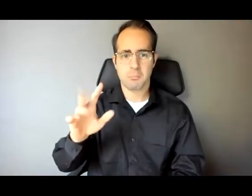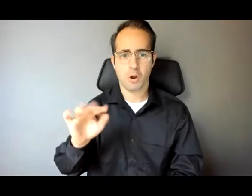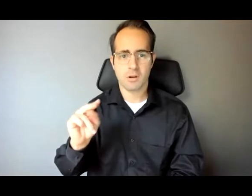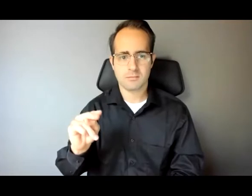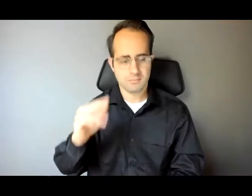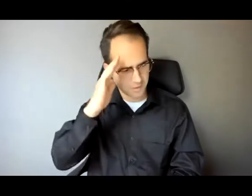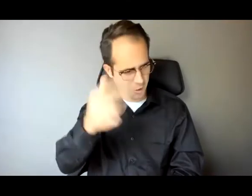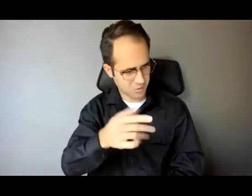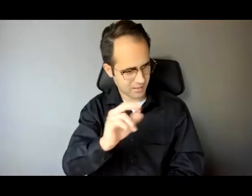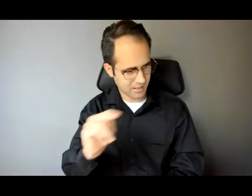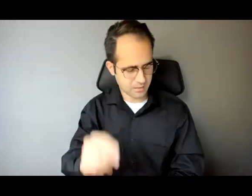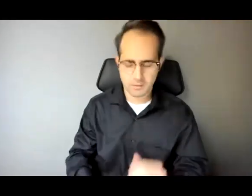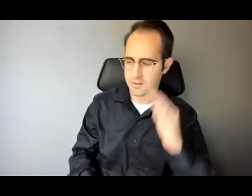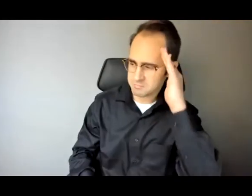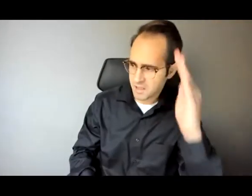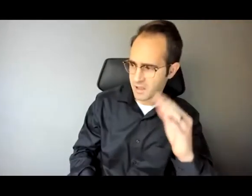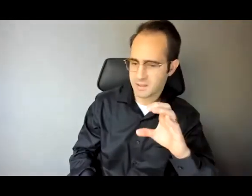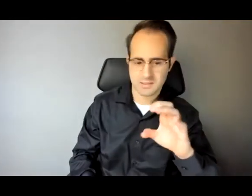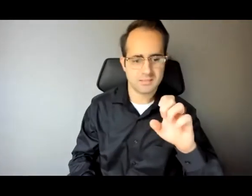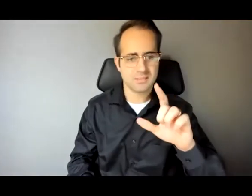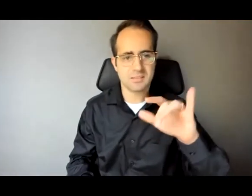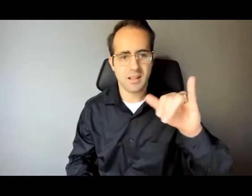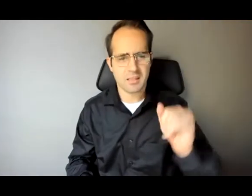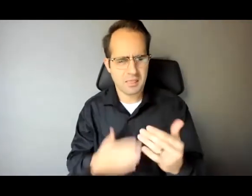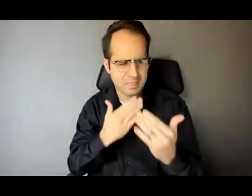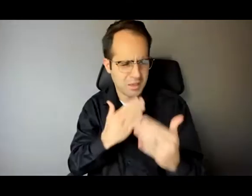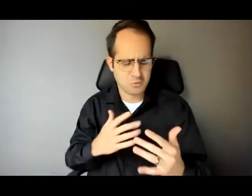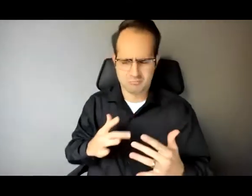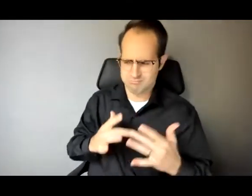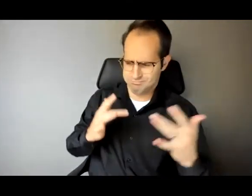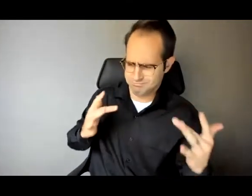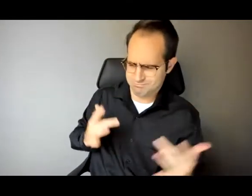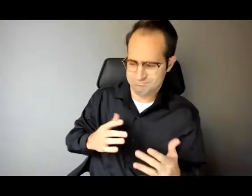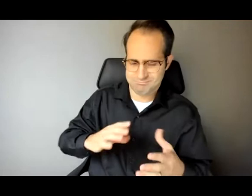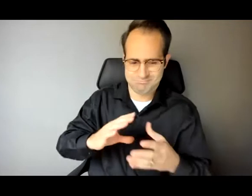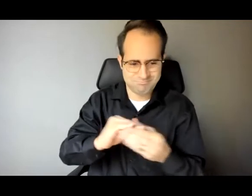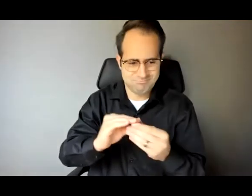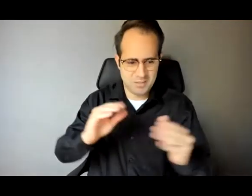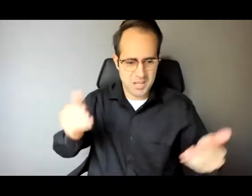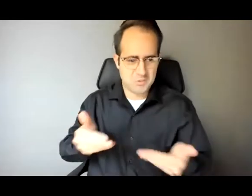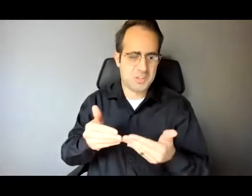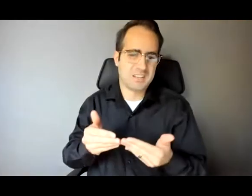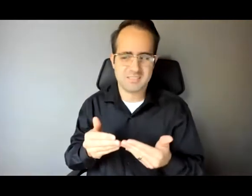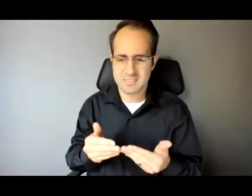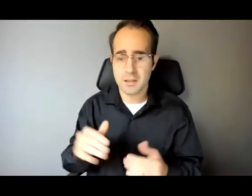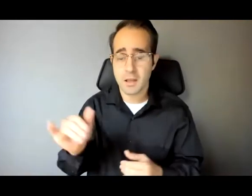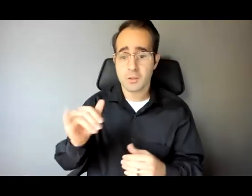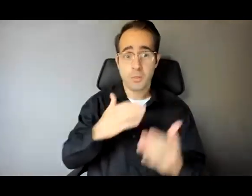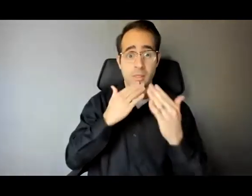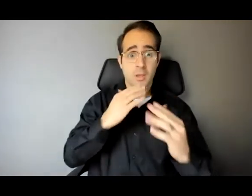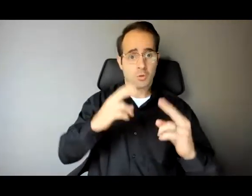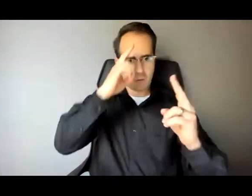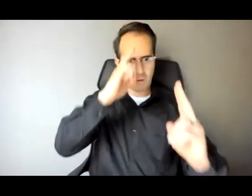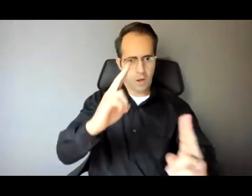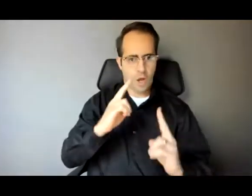Celia. Thank you for that really generous introduction. And thank you for the honor of serving